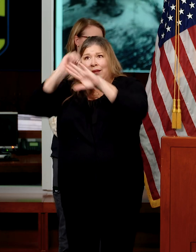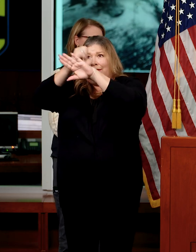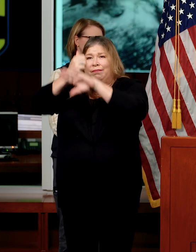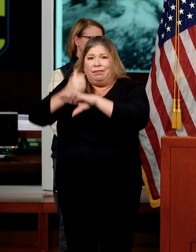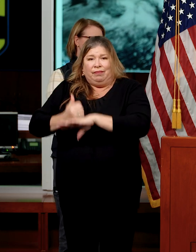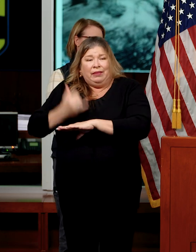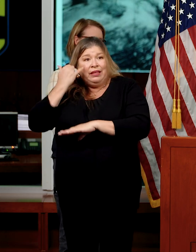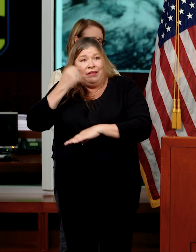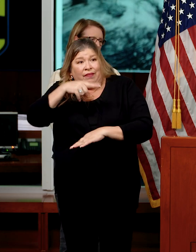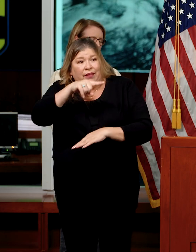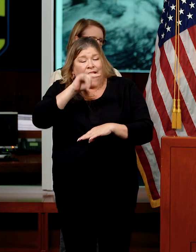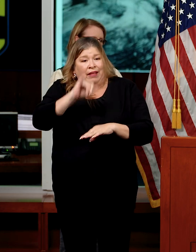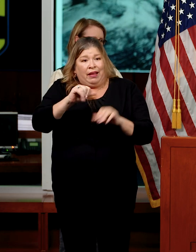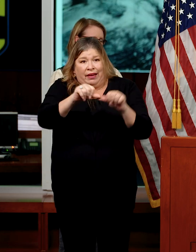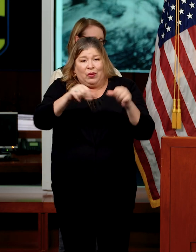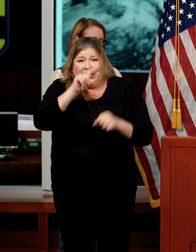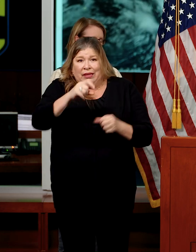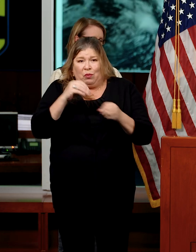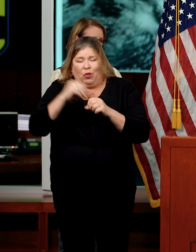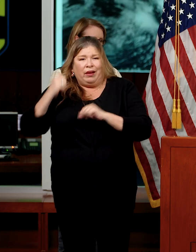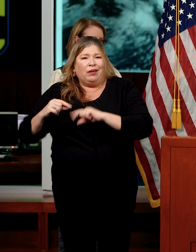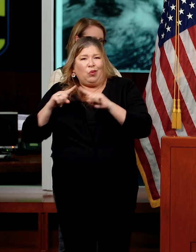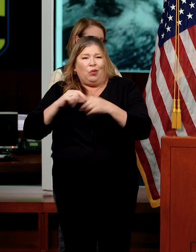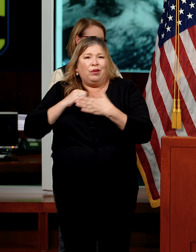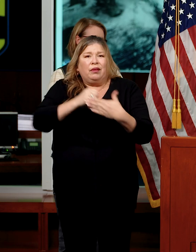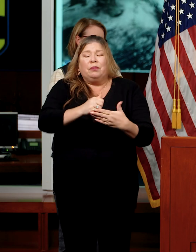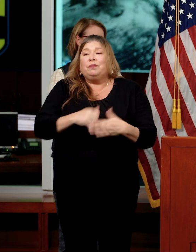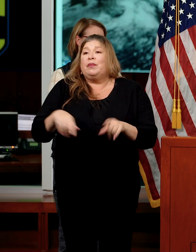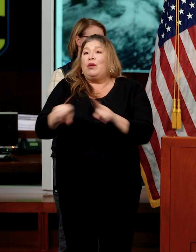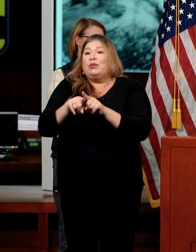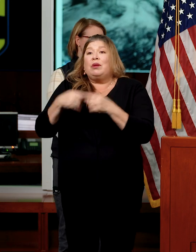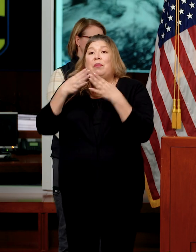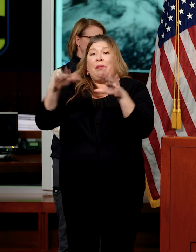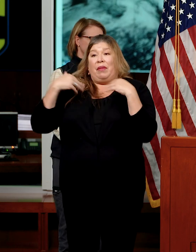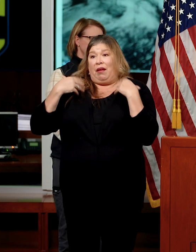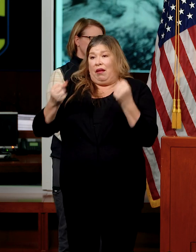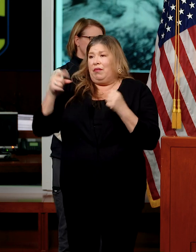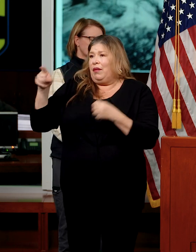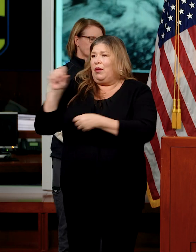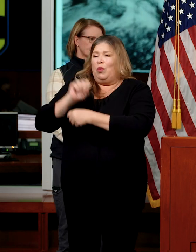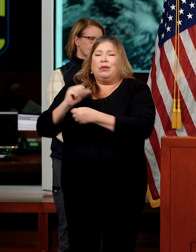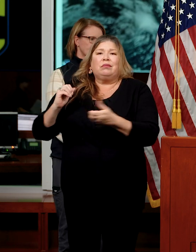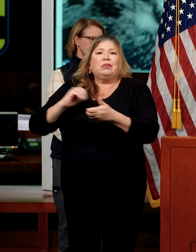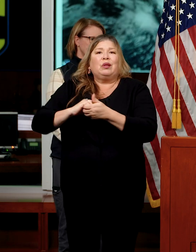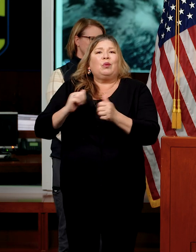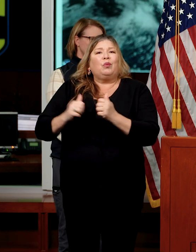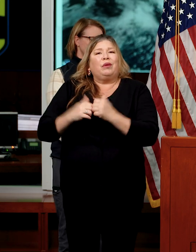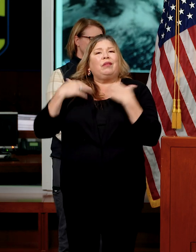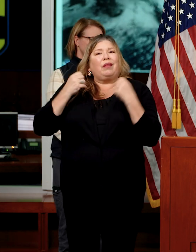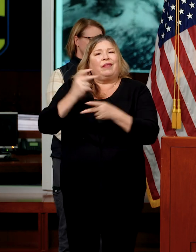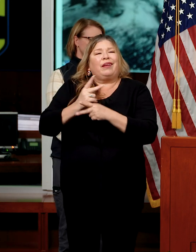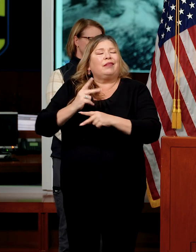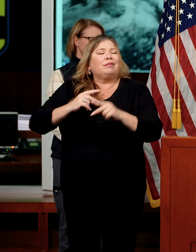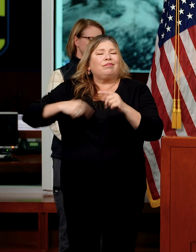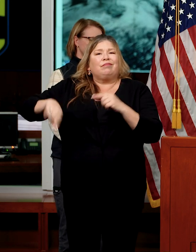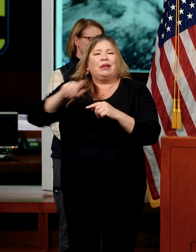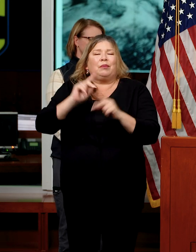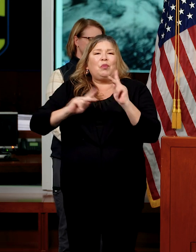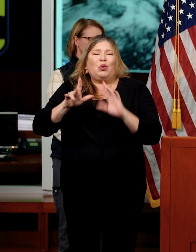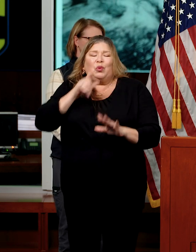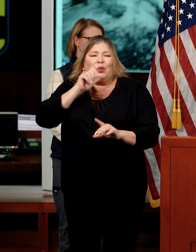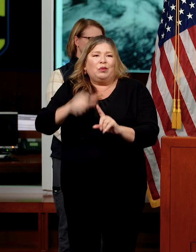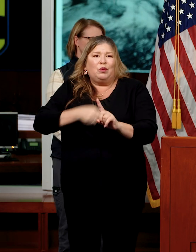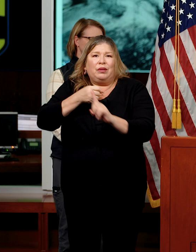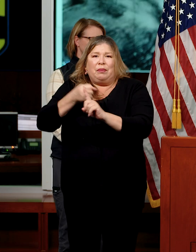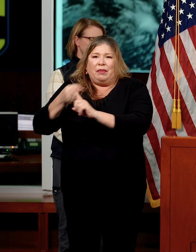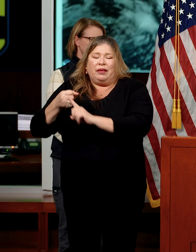capacity, and the team at the Department of Public Health is proactively engaging with health care partners in areas that are most likely to be impacted.